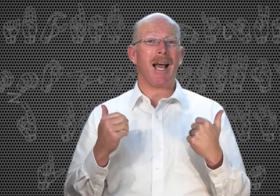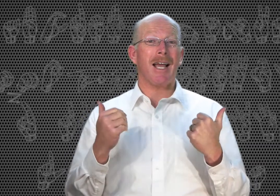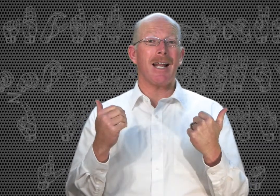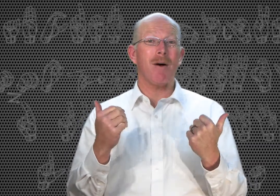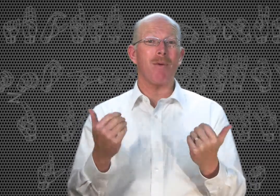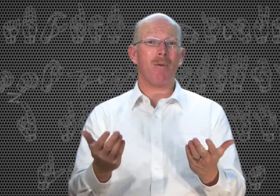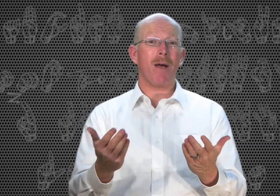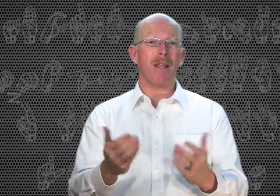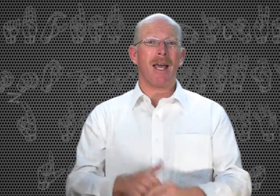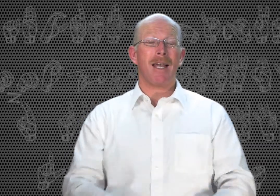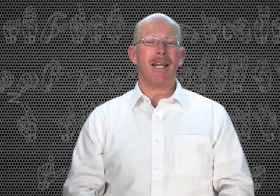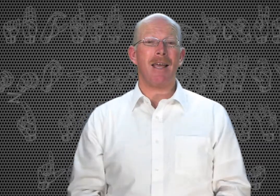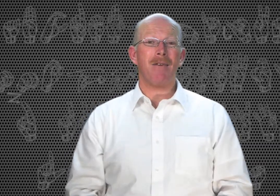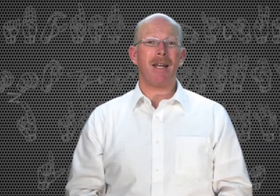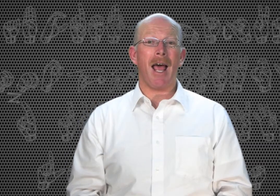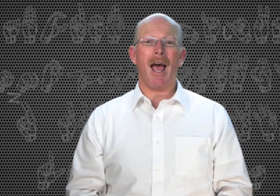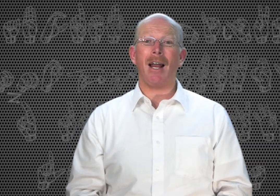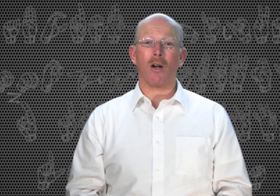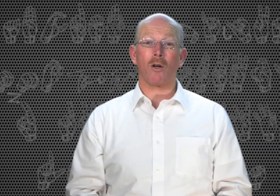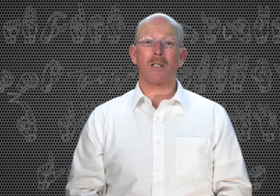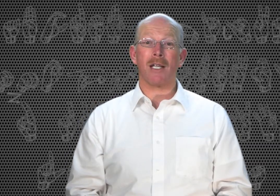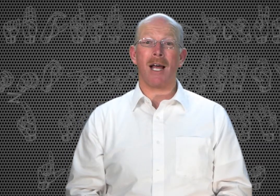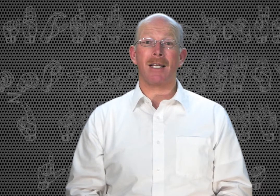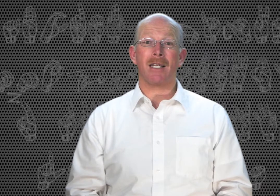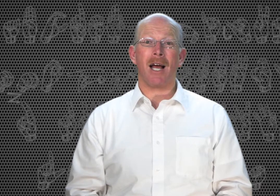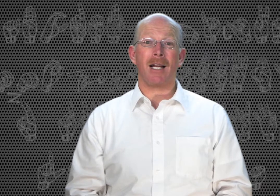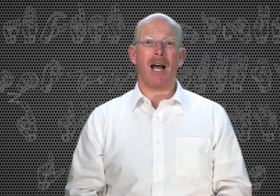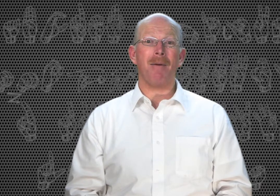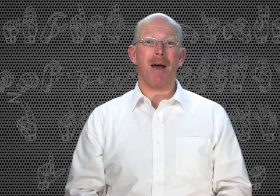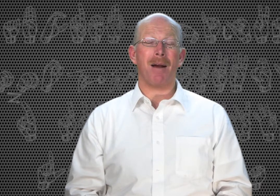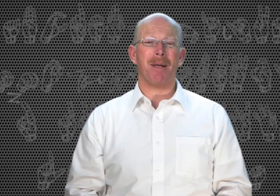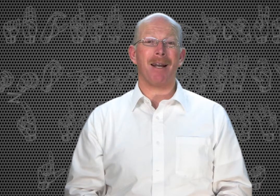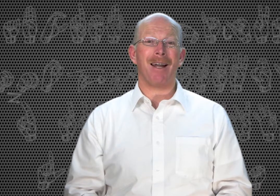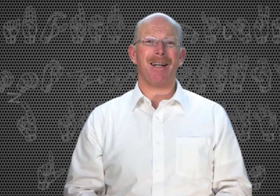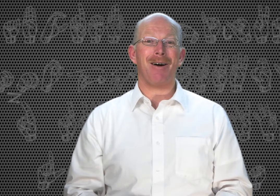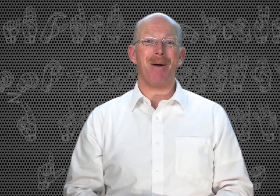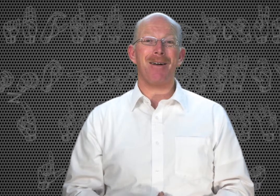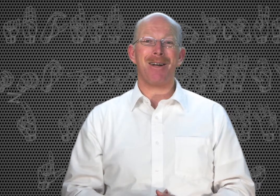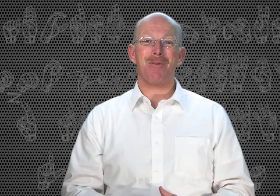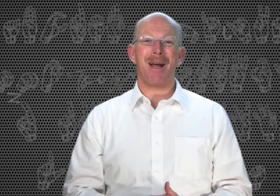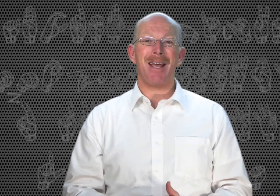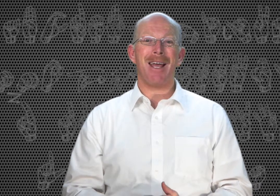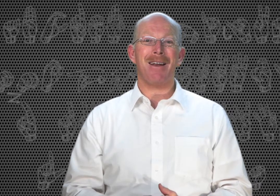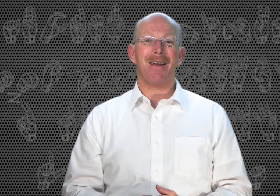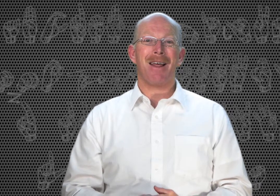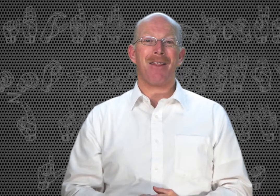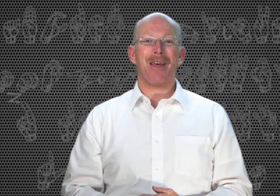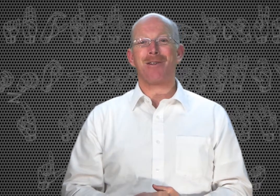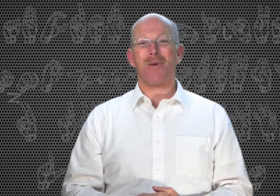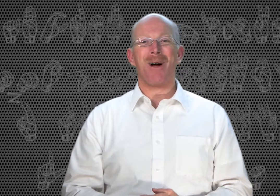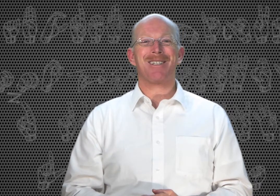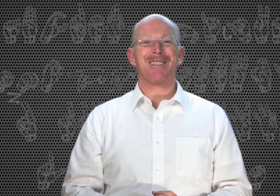I can help you with, David at LearnSigns.com. I'd be glad to help out in any way I can. Thanks for watching.